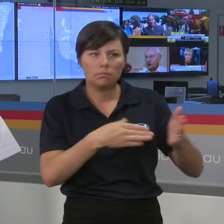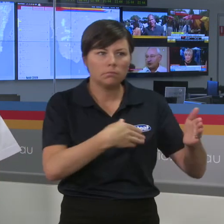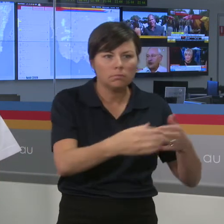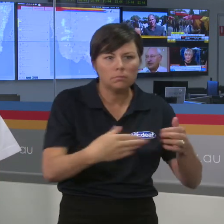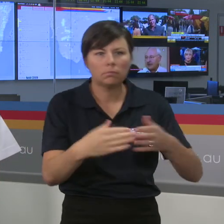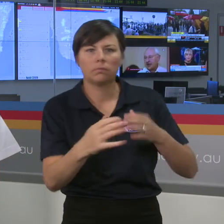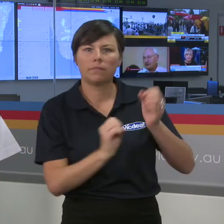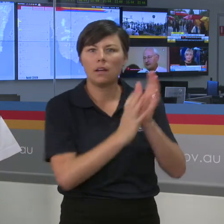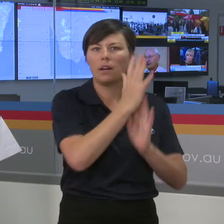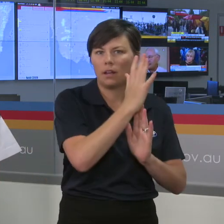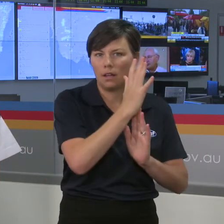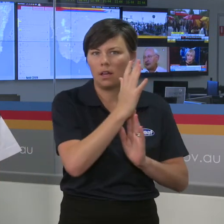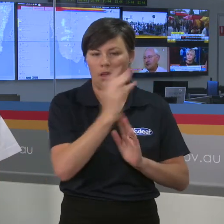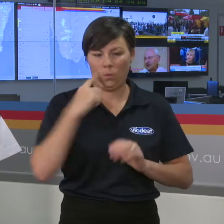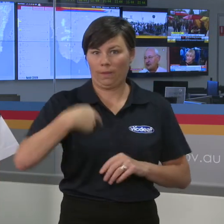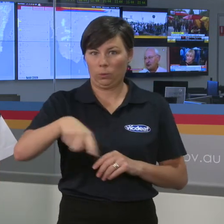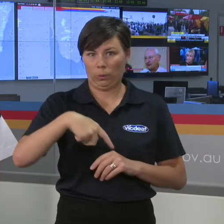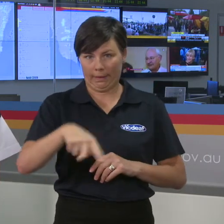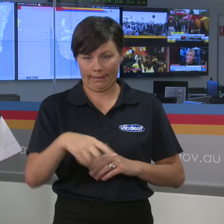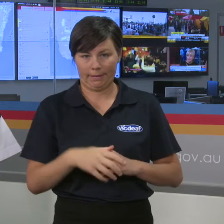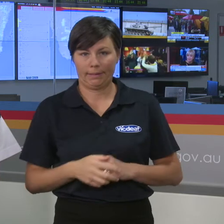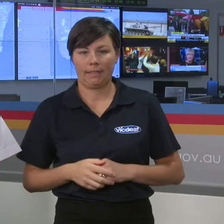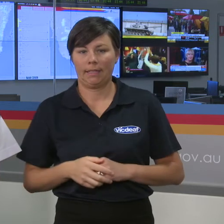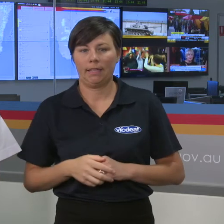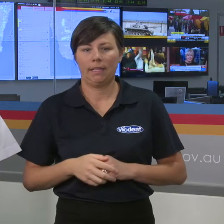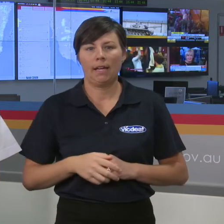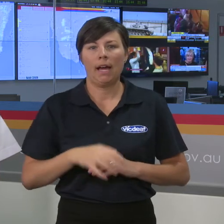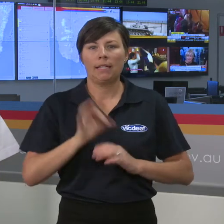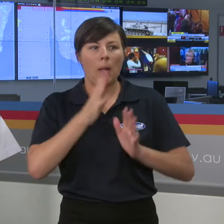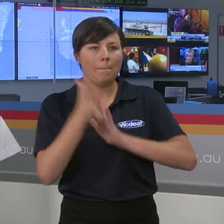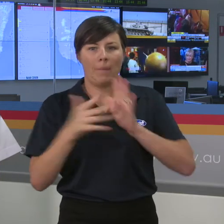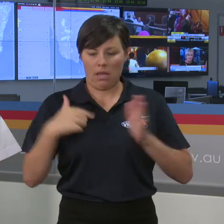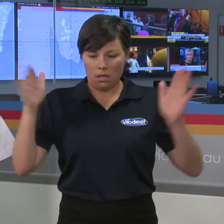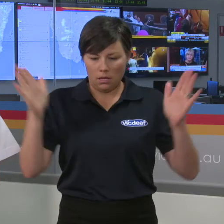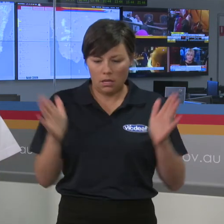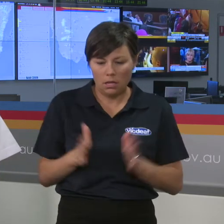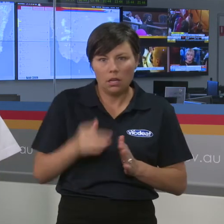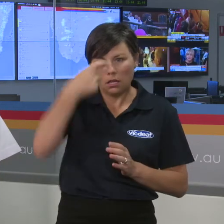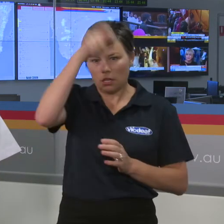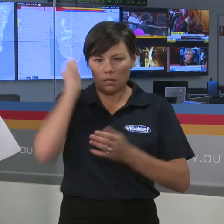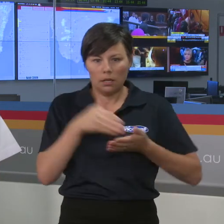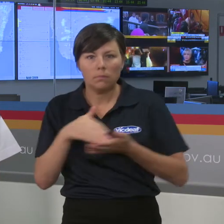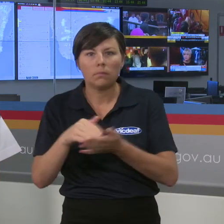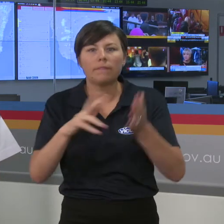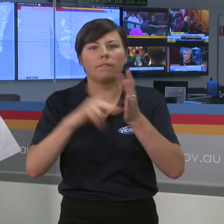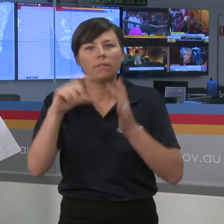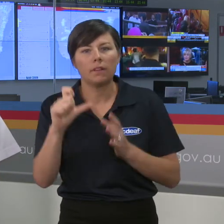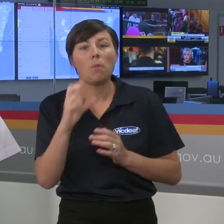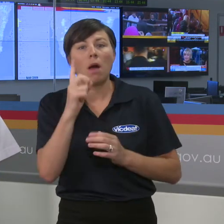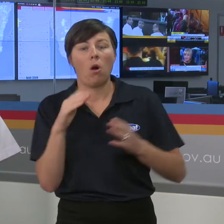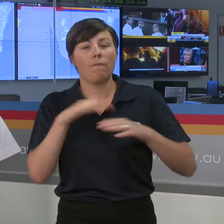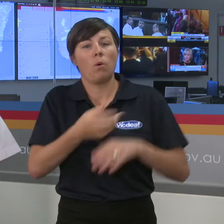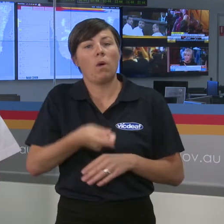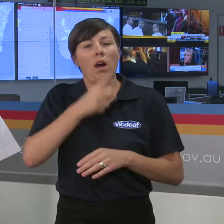operations and that will occur this week. That won't compromise our numbers for this weekend but we'll certainly see in excess of a hundred